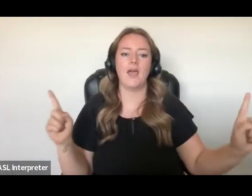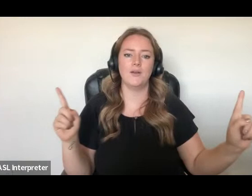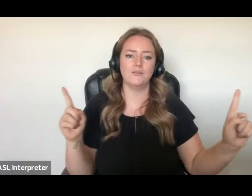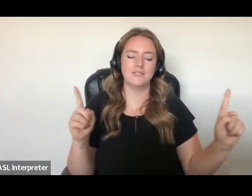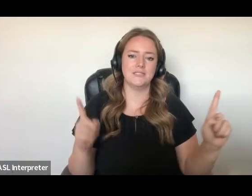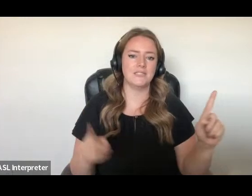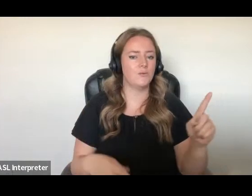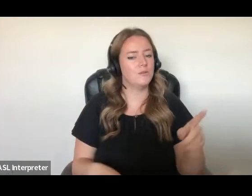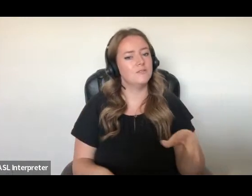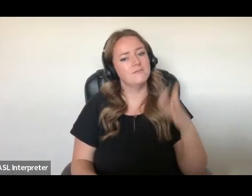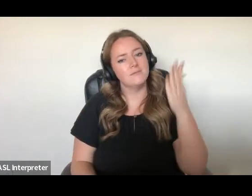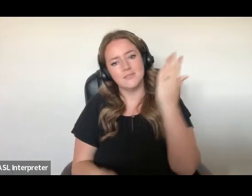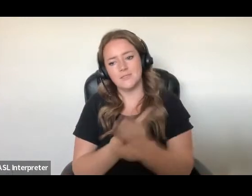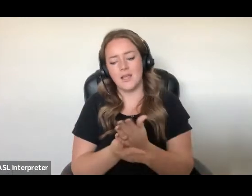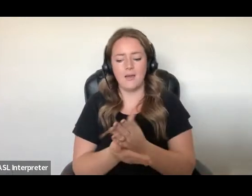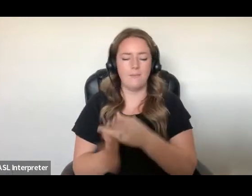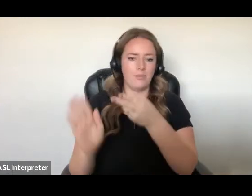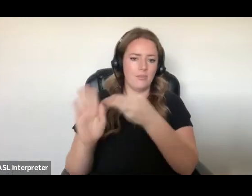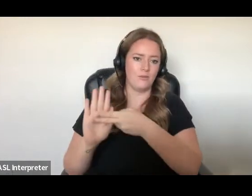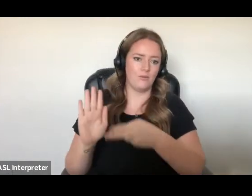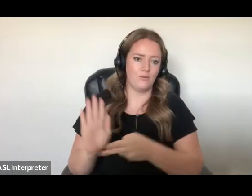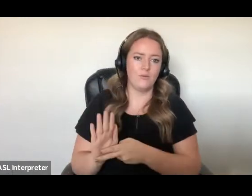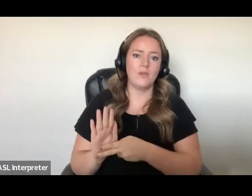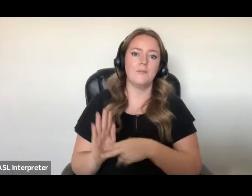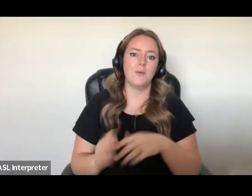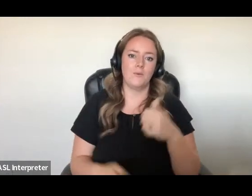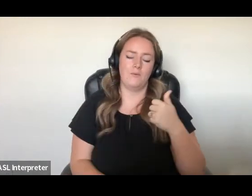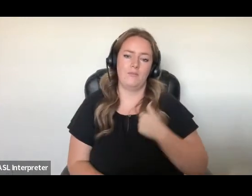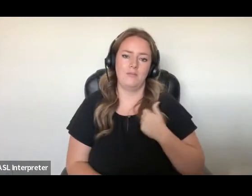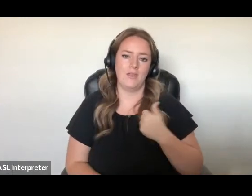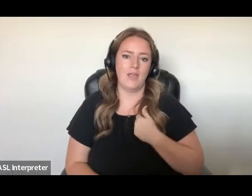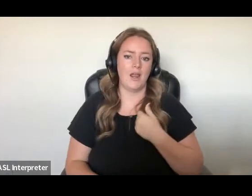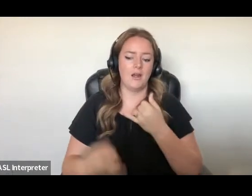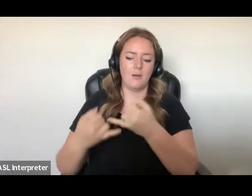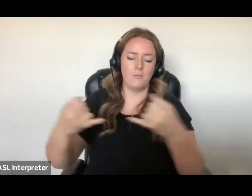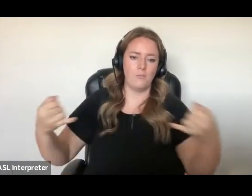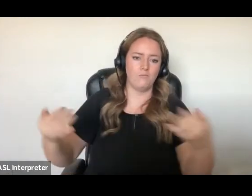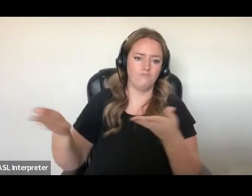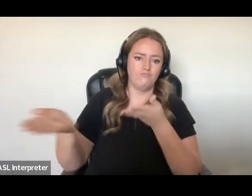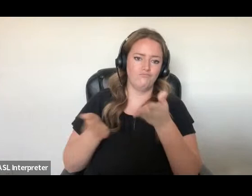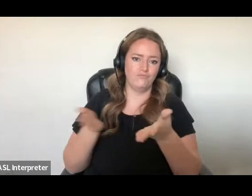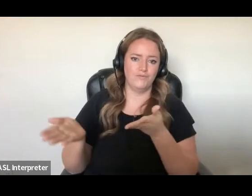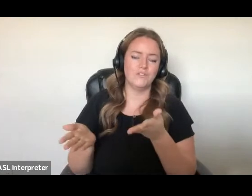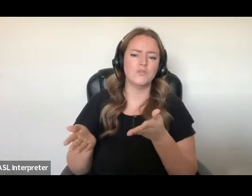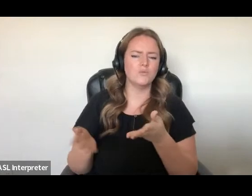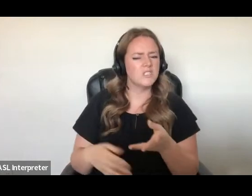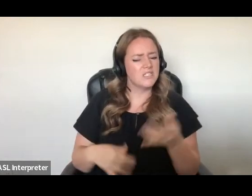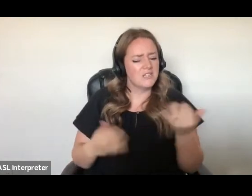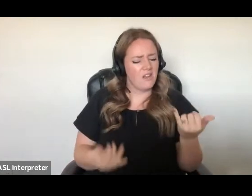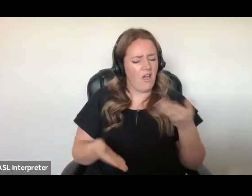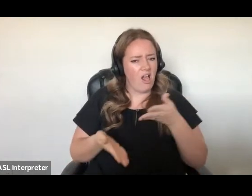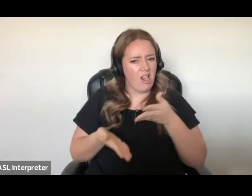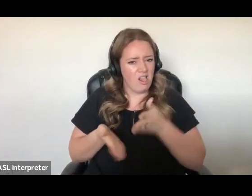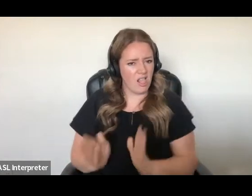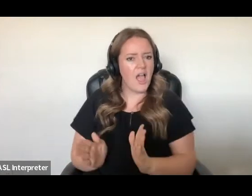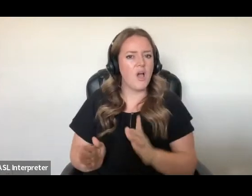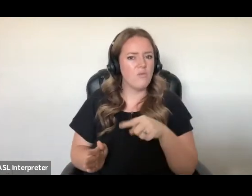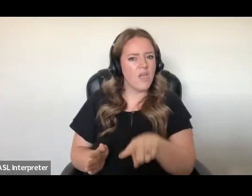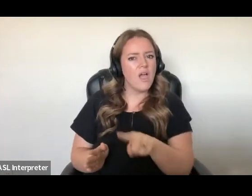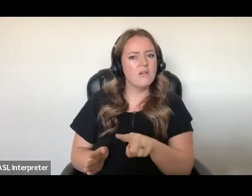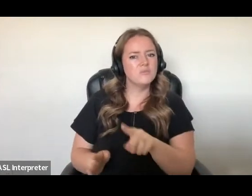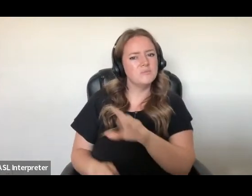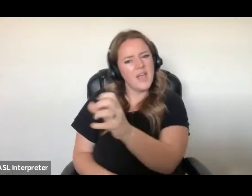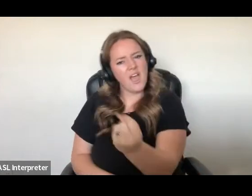terminate its agreement with Canada Border Services Agency, which allowed immigrants and refugee claimants to be detained in provincial jails and